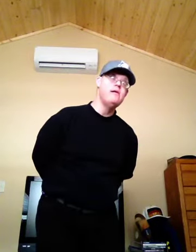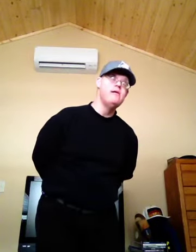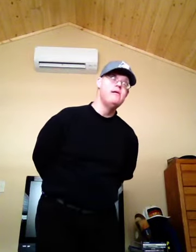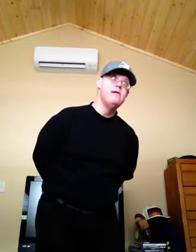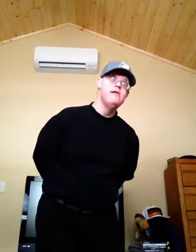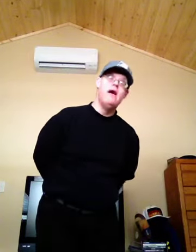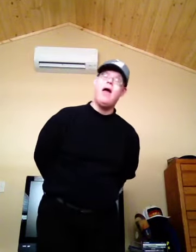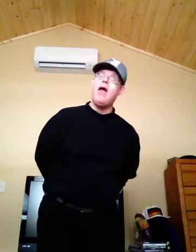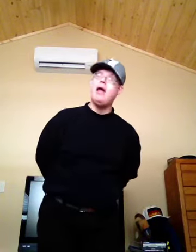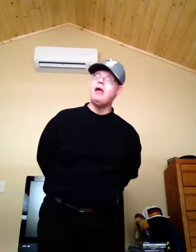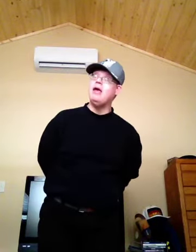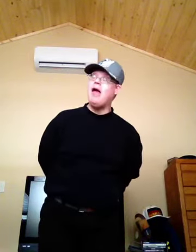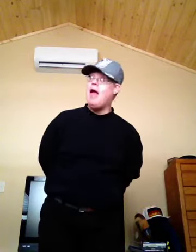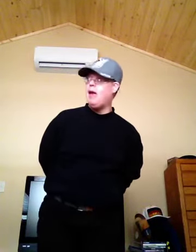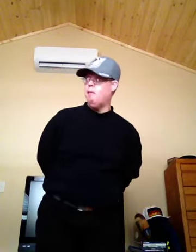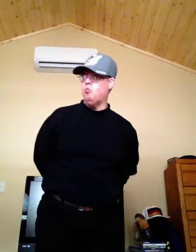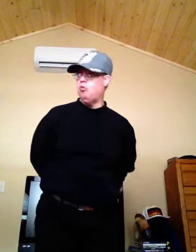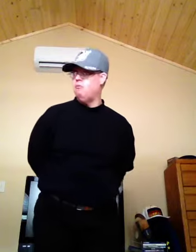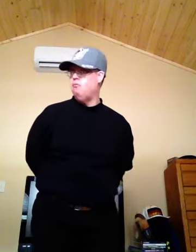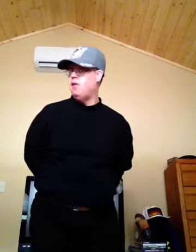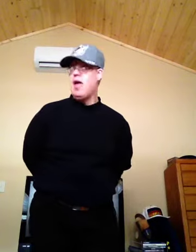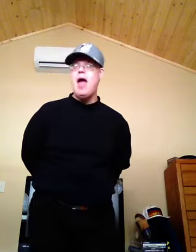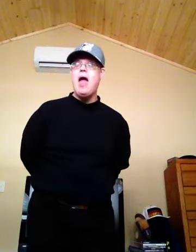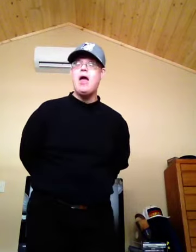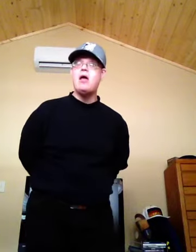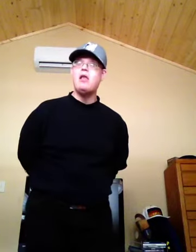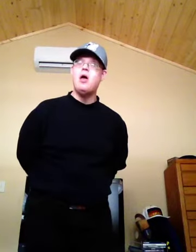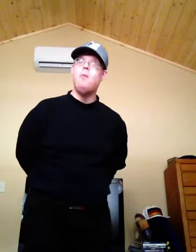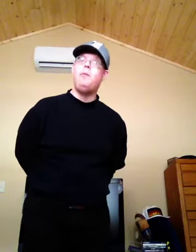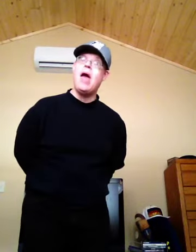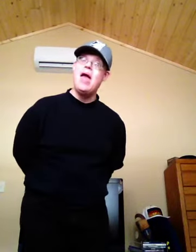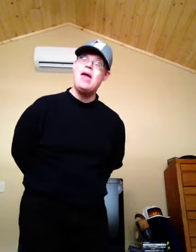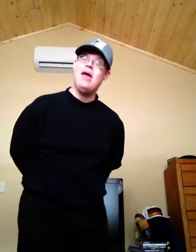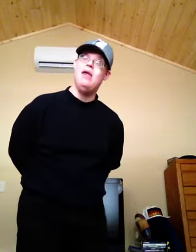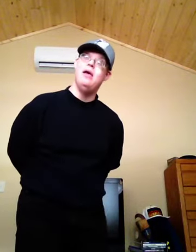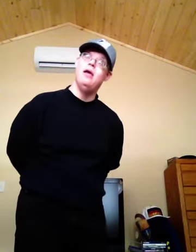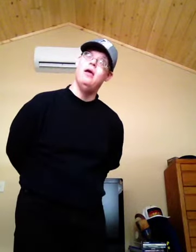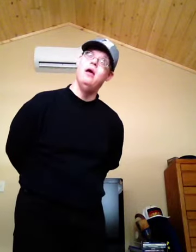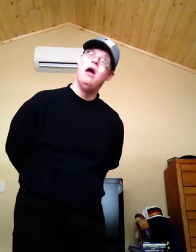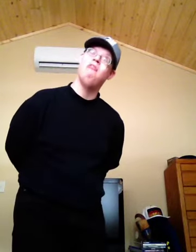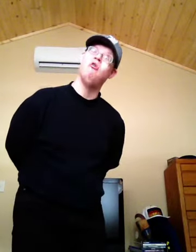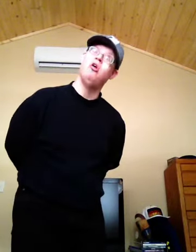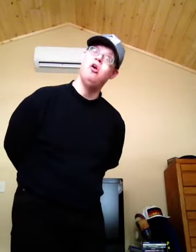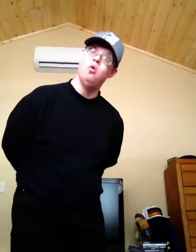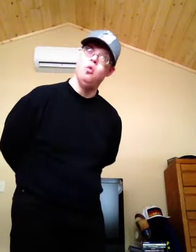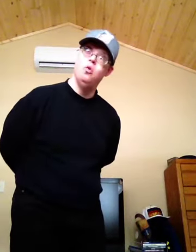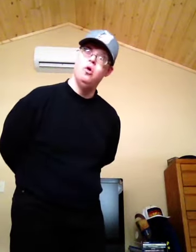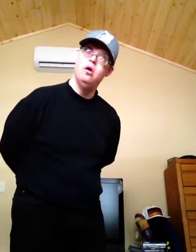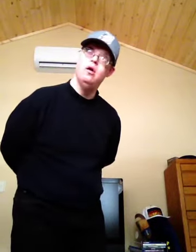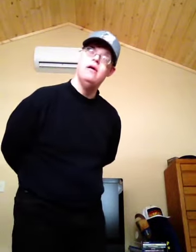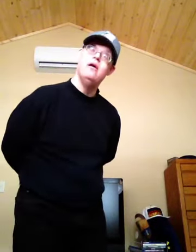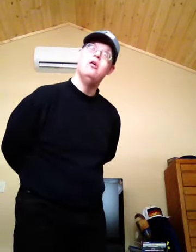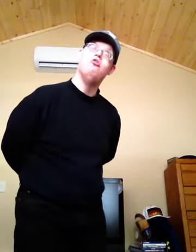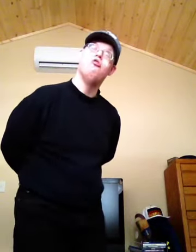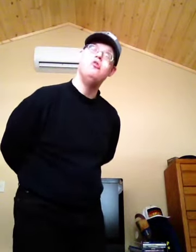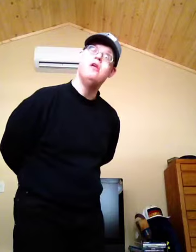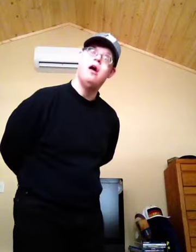and games and pain for you tonight.